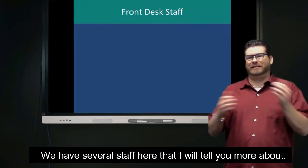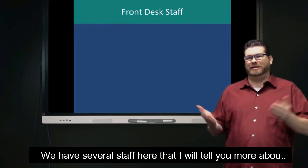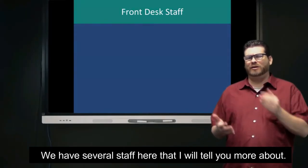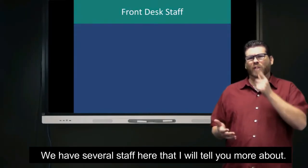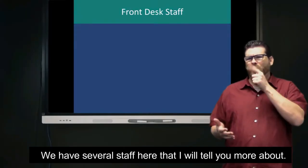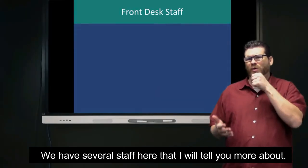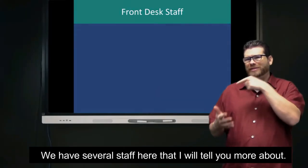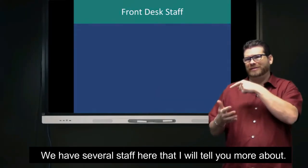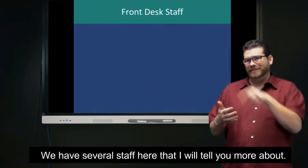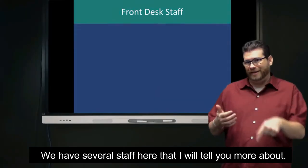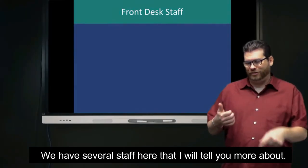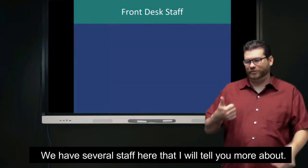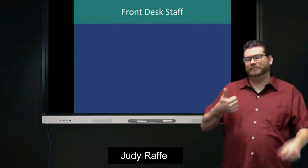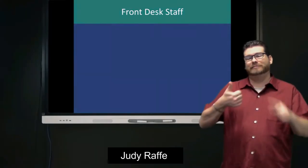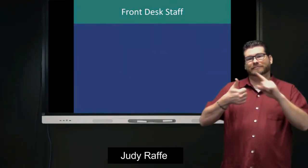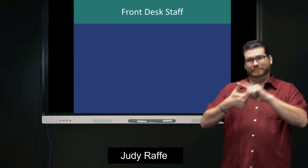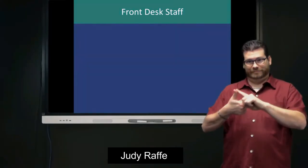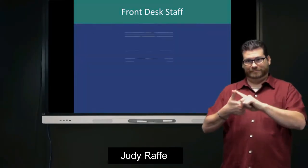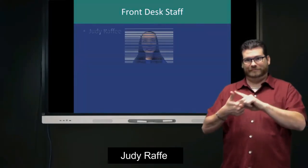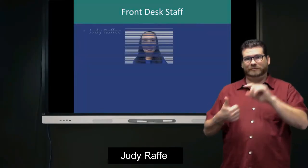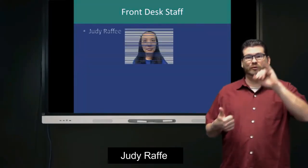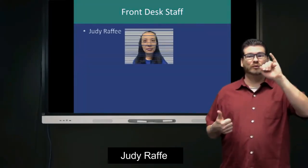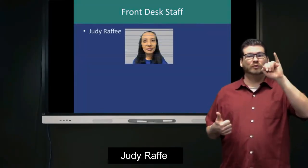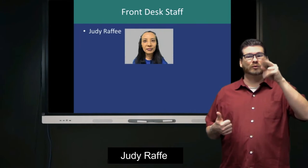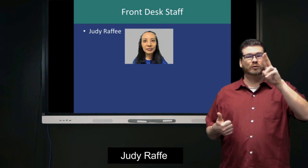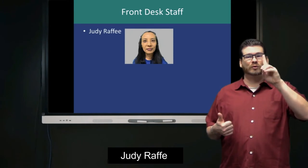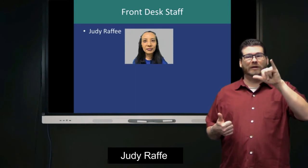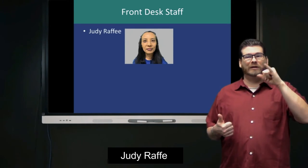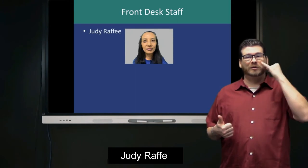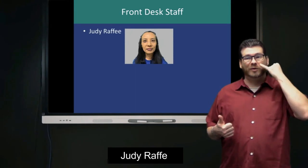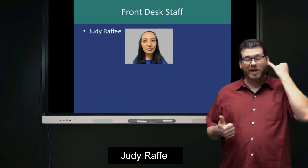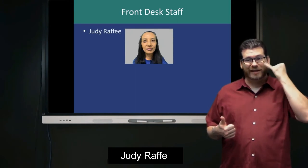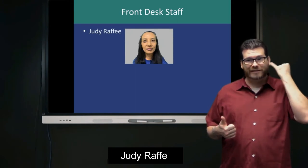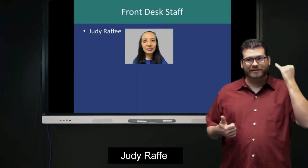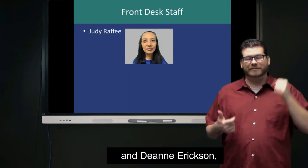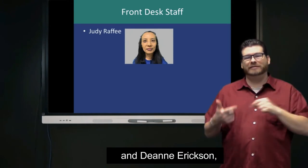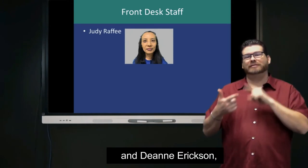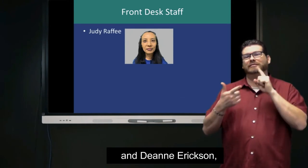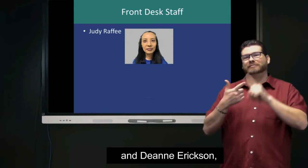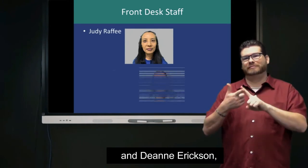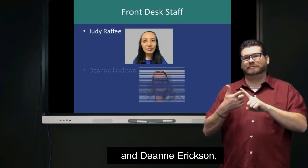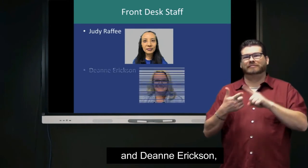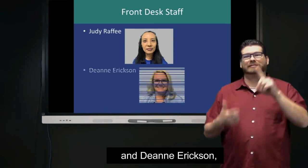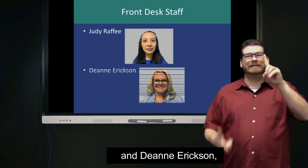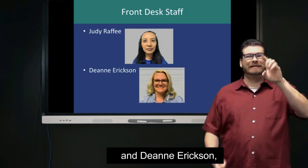The staff who works with me are Judy Raffi,